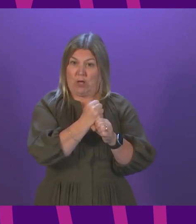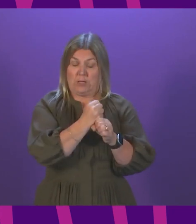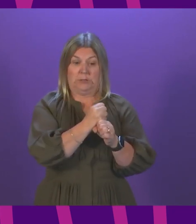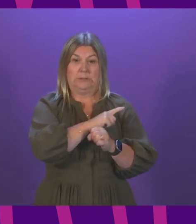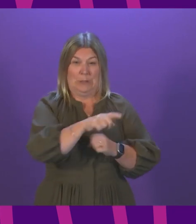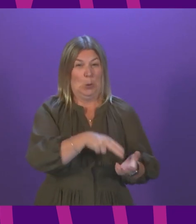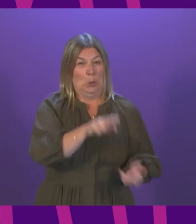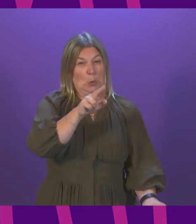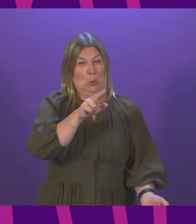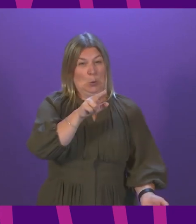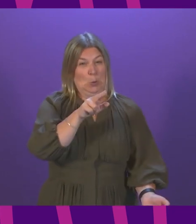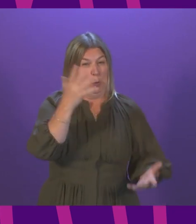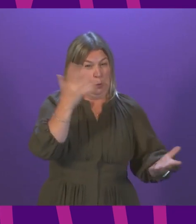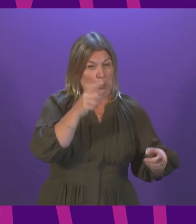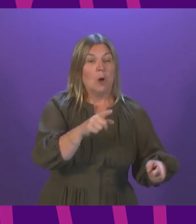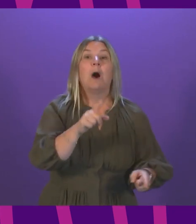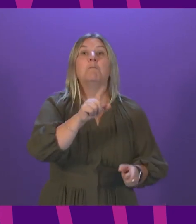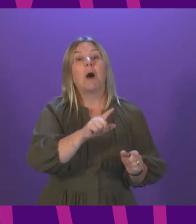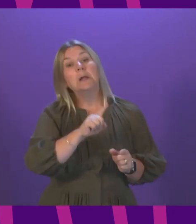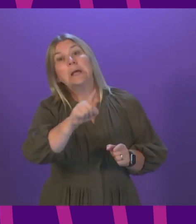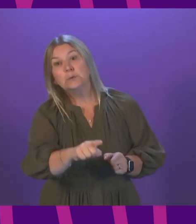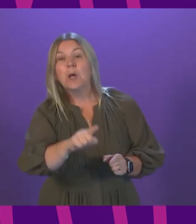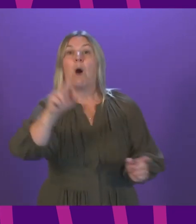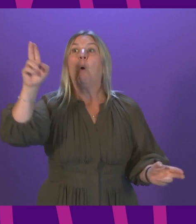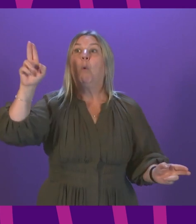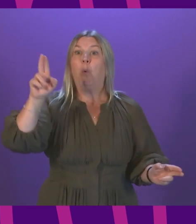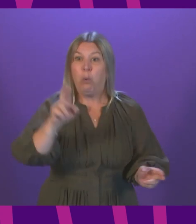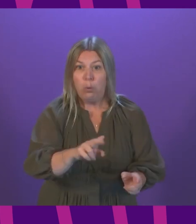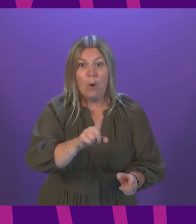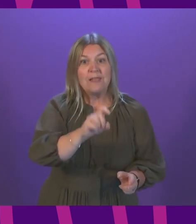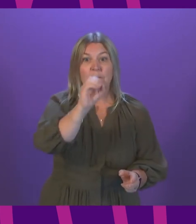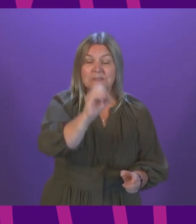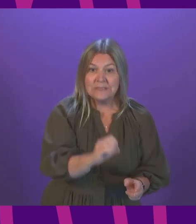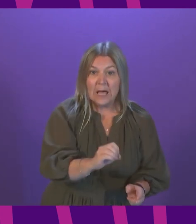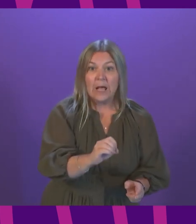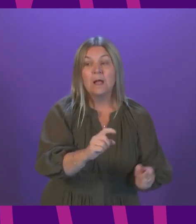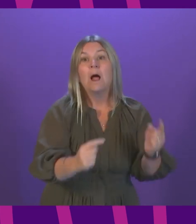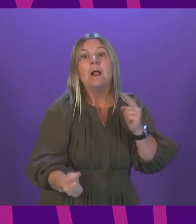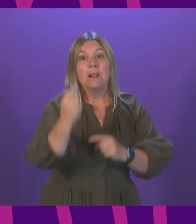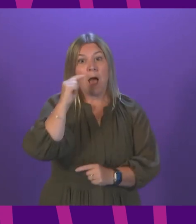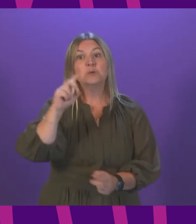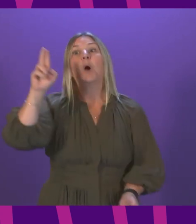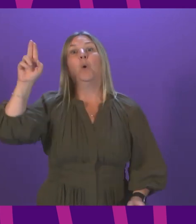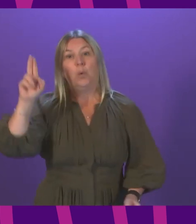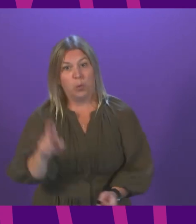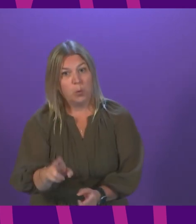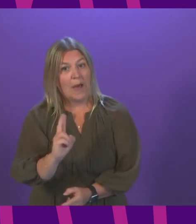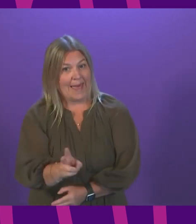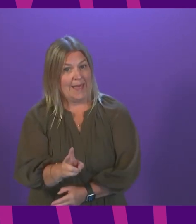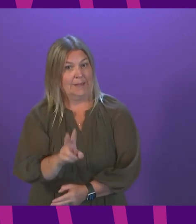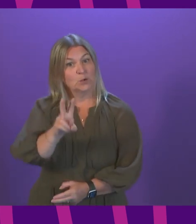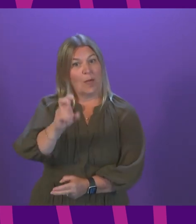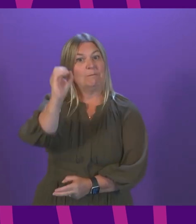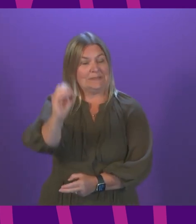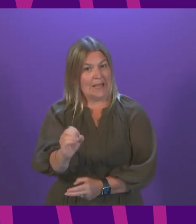after that, the rate of increase slowed to 11 per cent. Last week, we were able to report that cases had fallen by